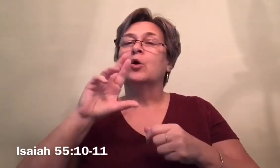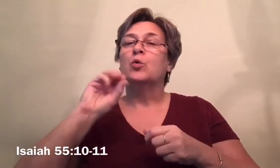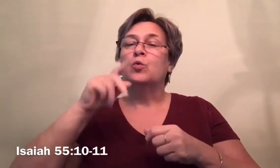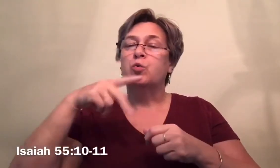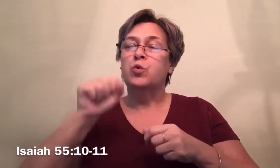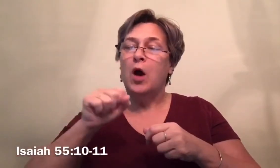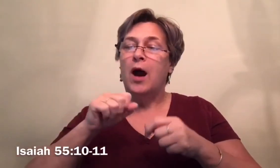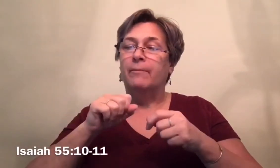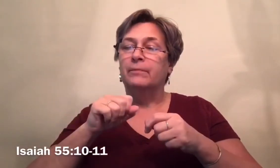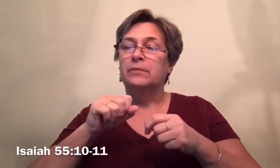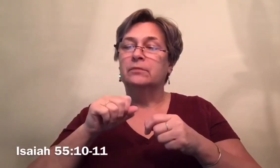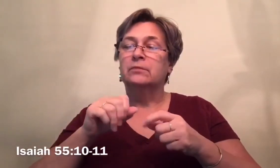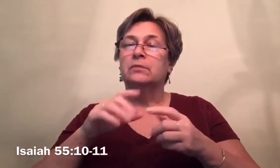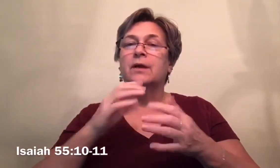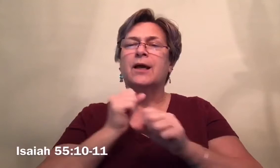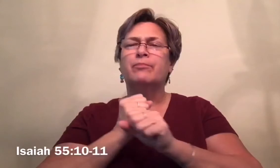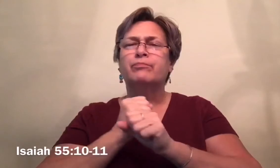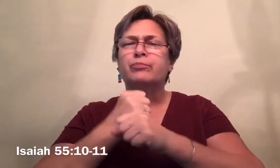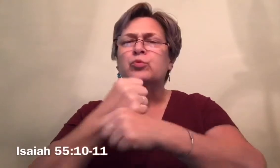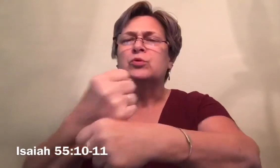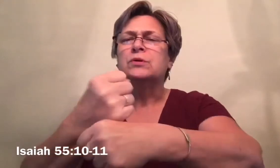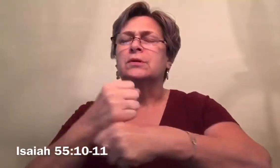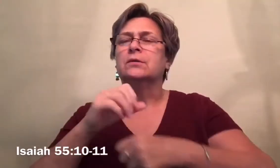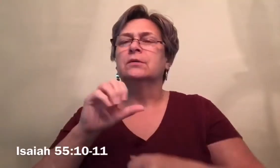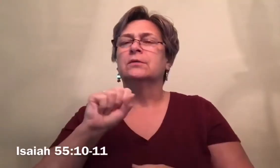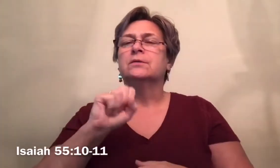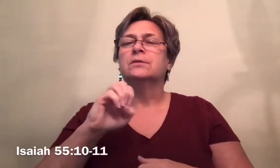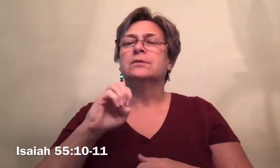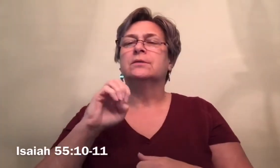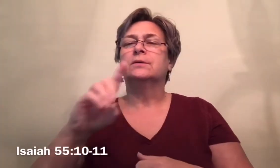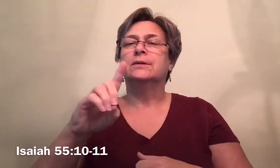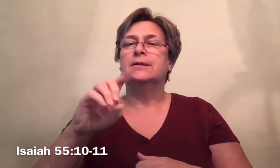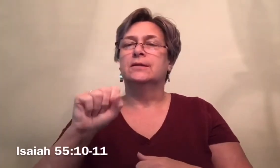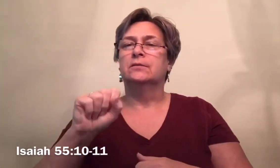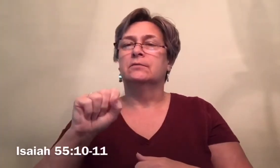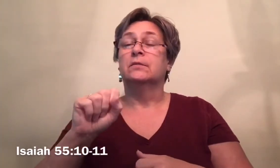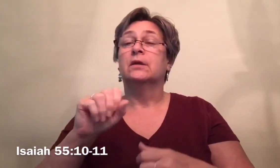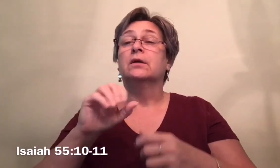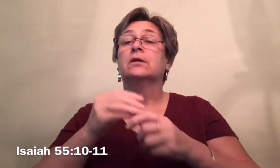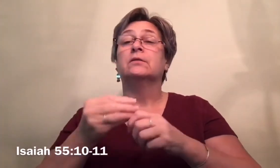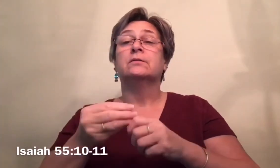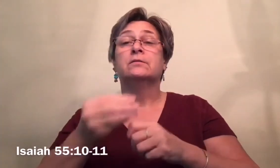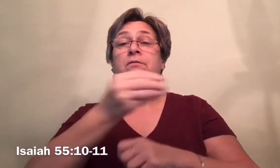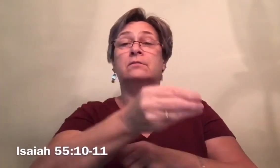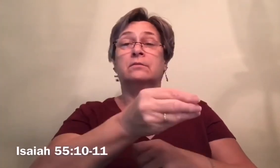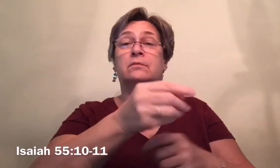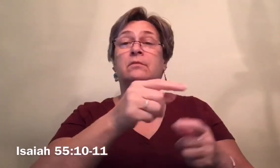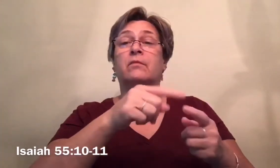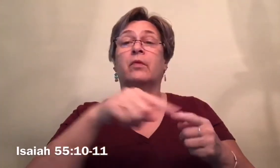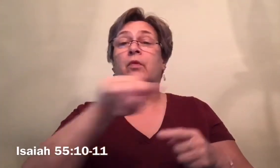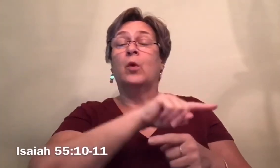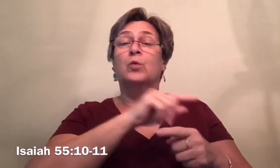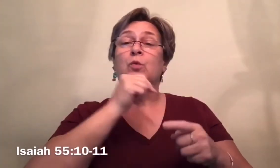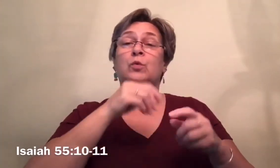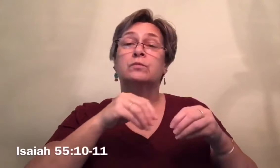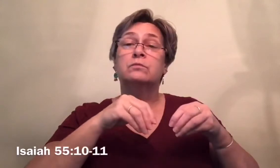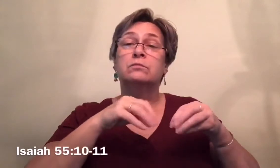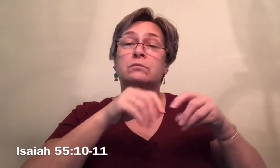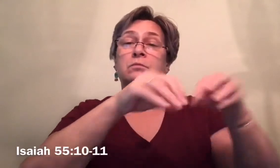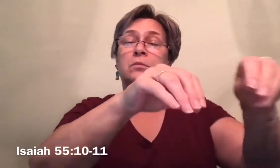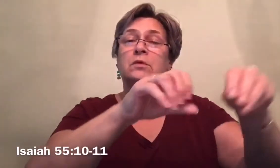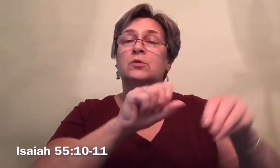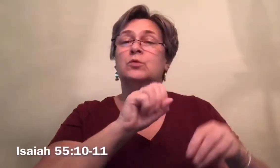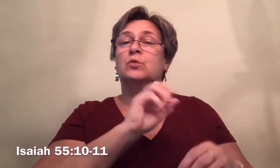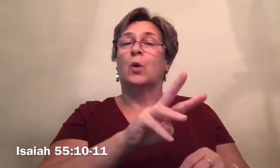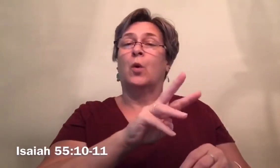making it fertile and fruitful, giving seed to the one who sows,